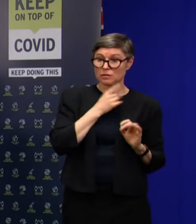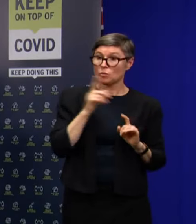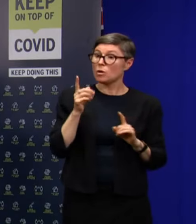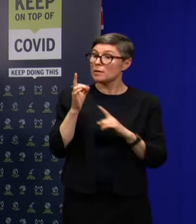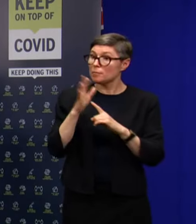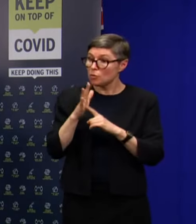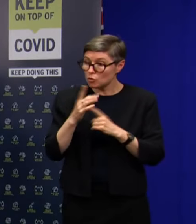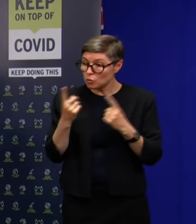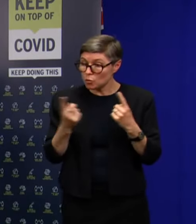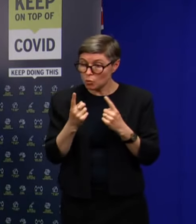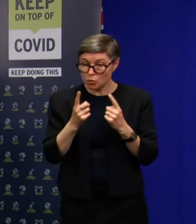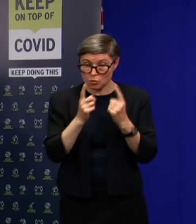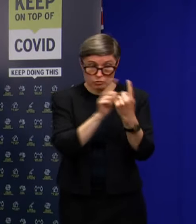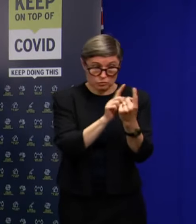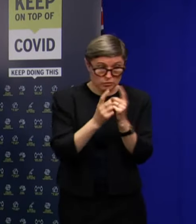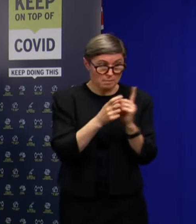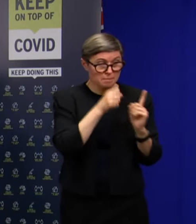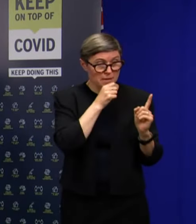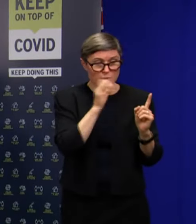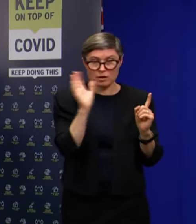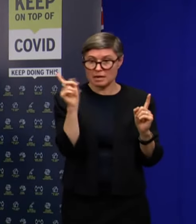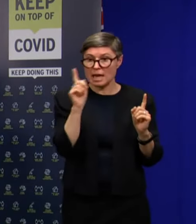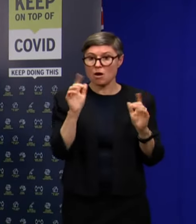have all been placed into isolation.